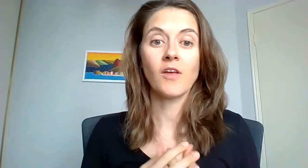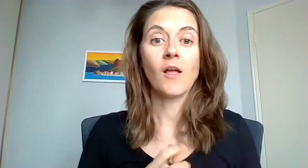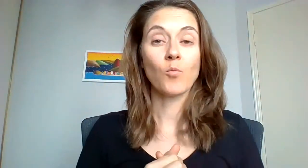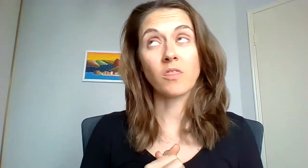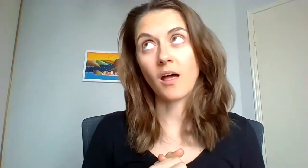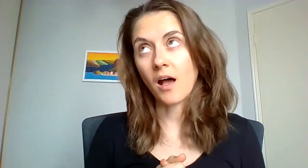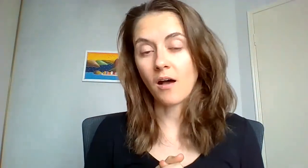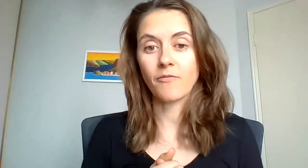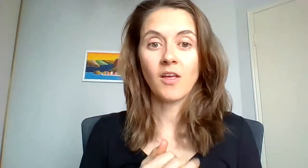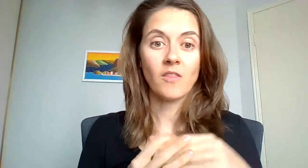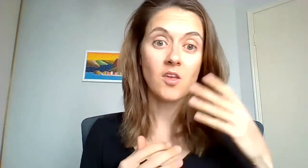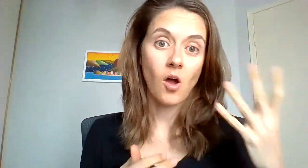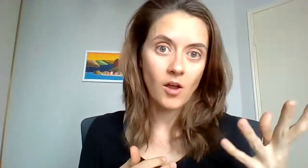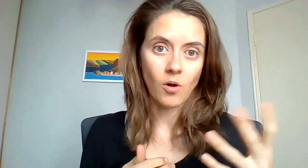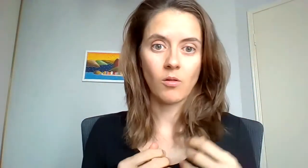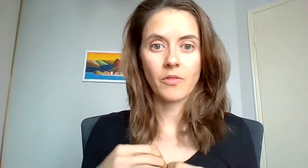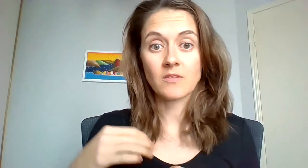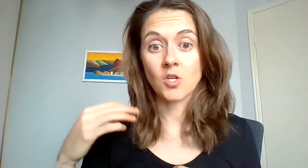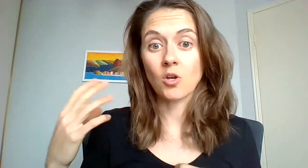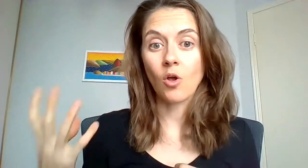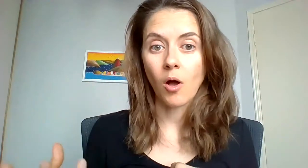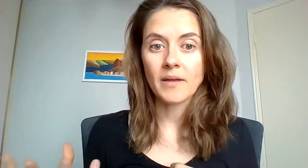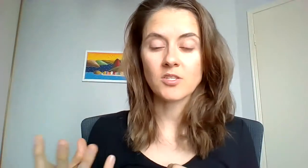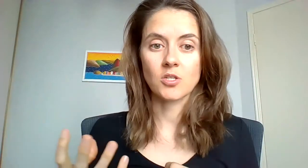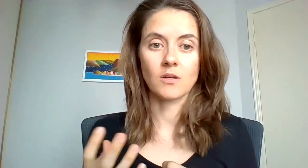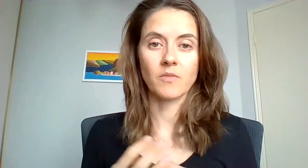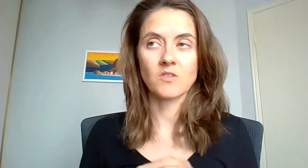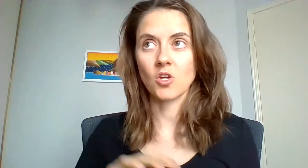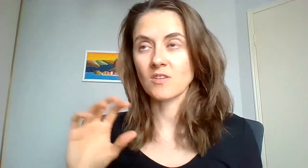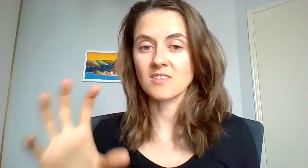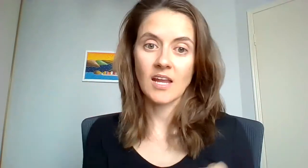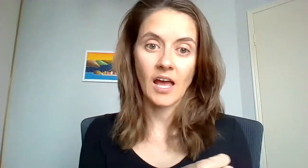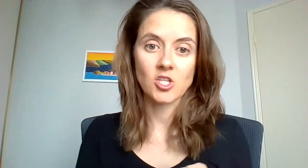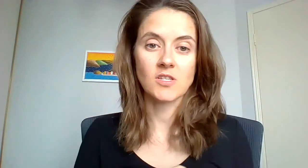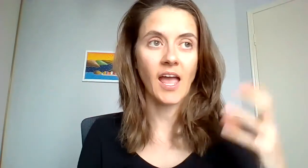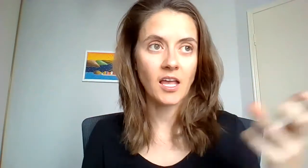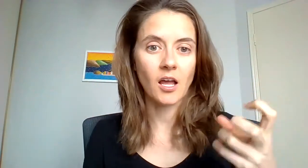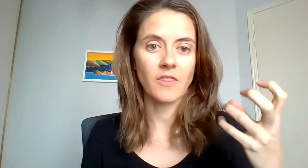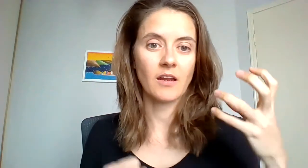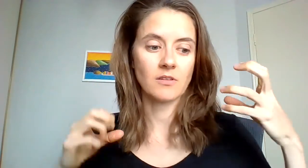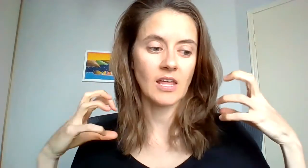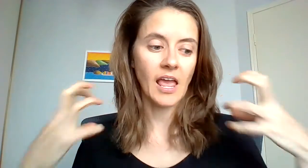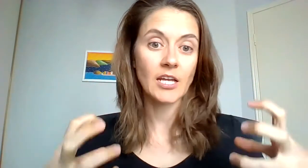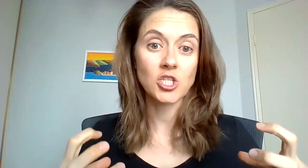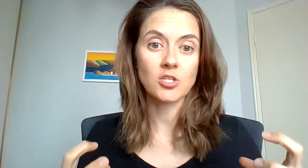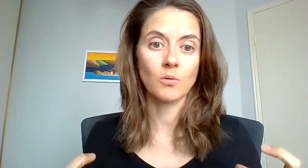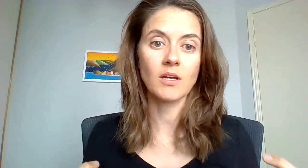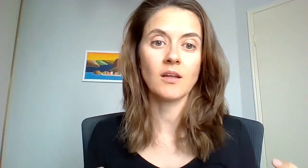with the huff, the eye roll, the certain comments to them, the certain snatch, the anger, that the energy to it,